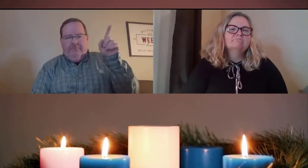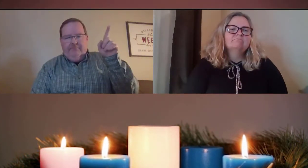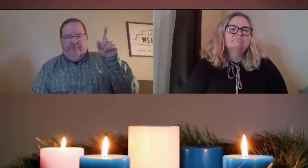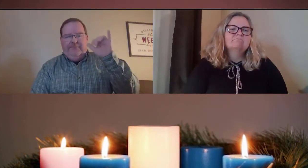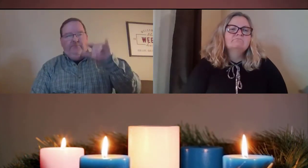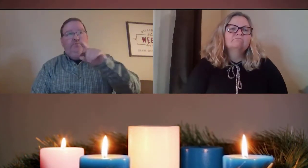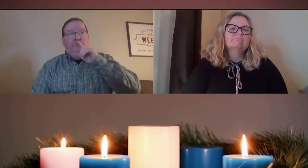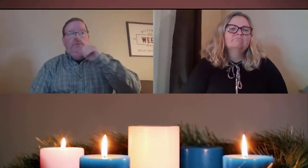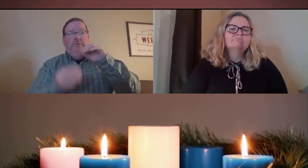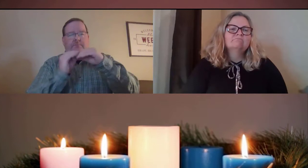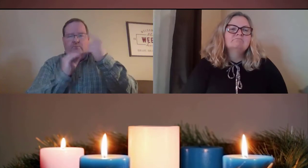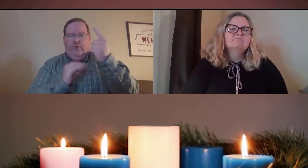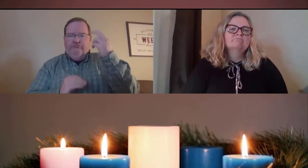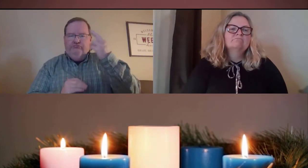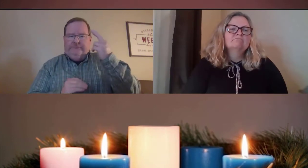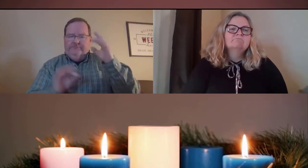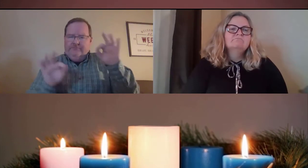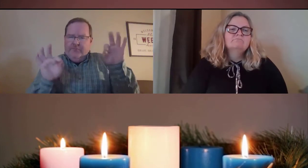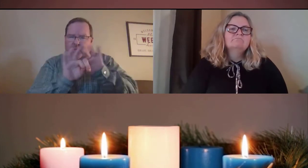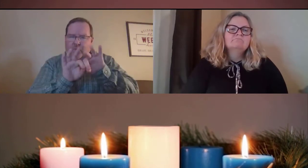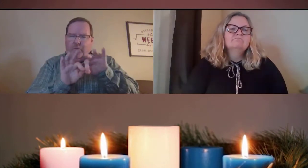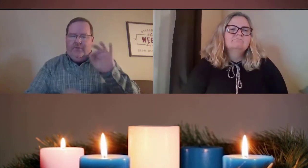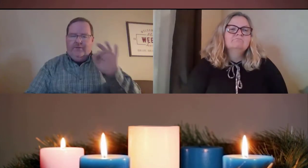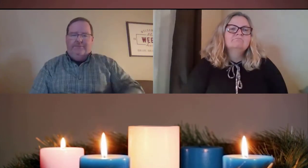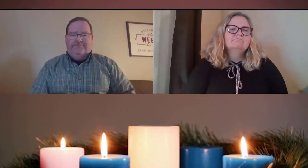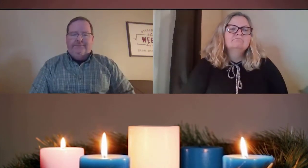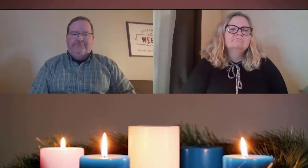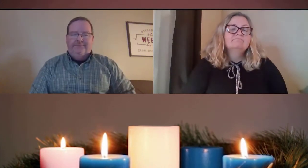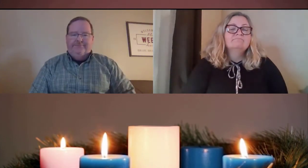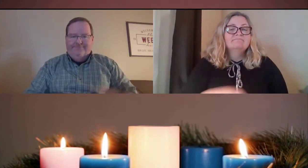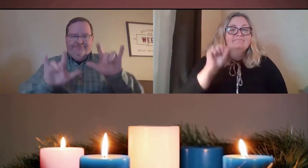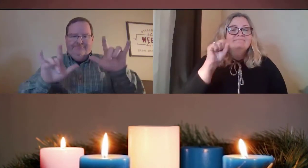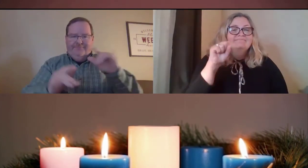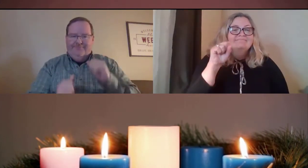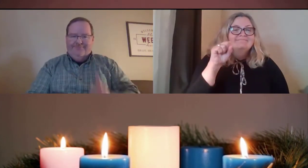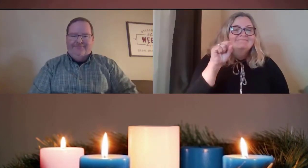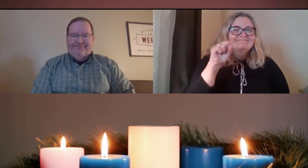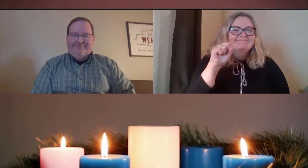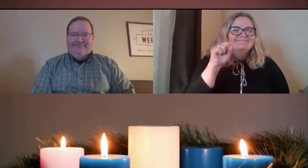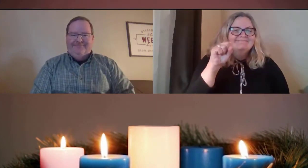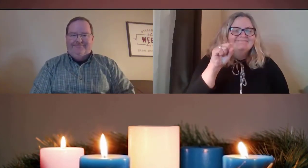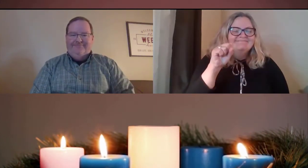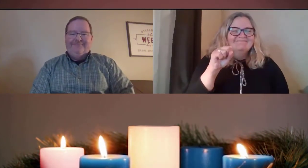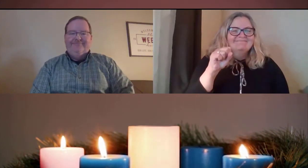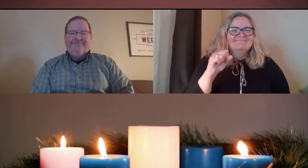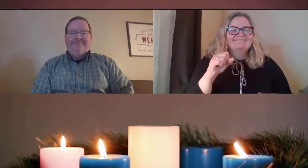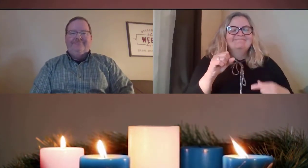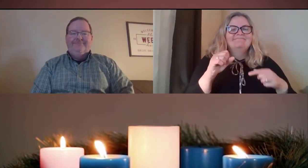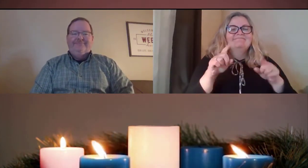God and the joy that we have in him and for him, he's the number one reason for this season.